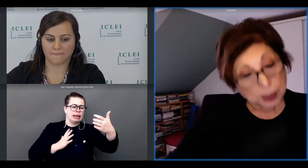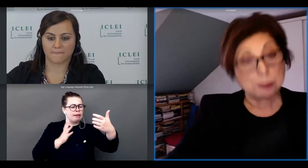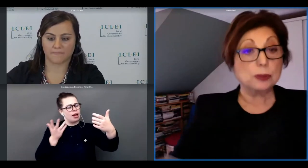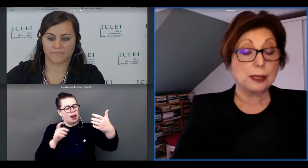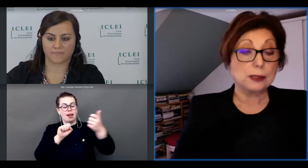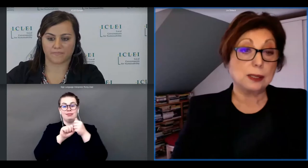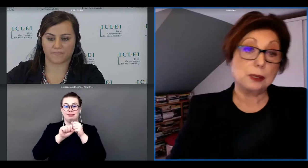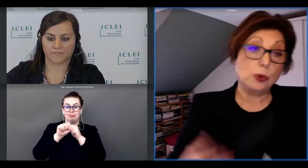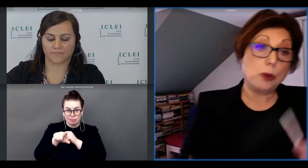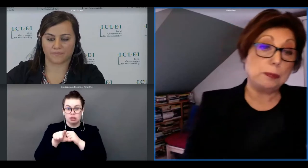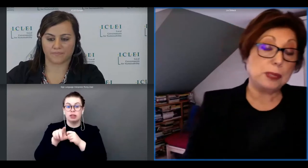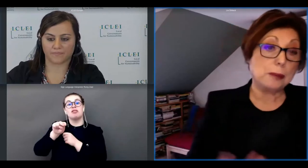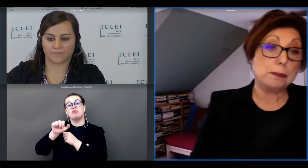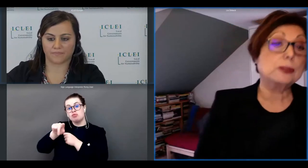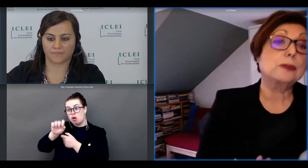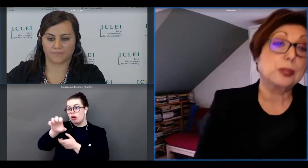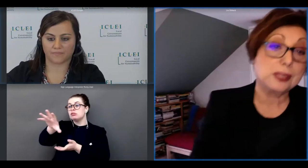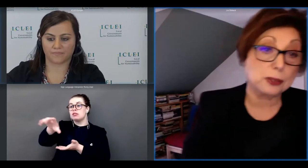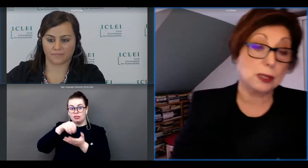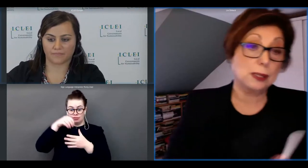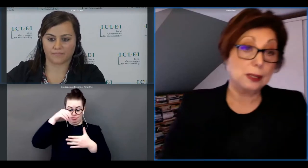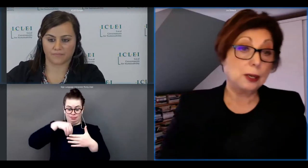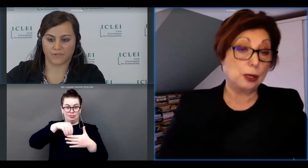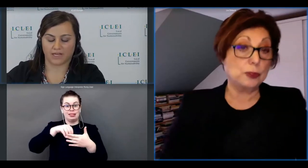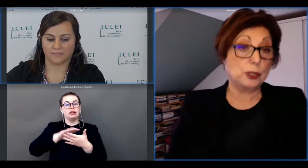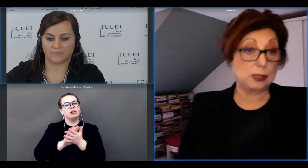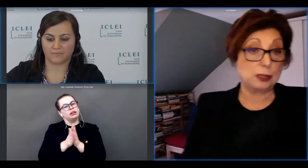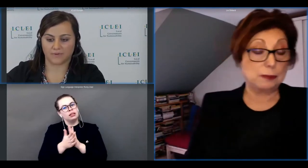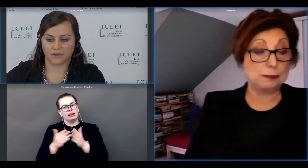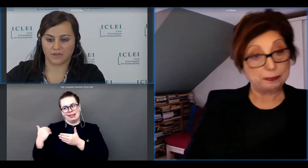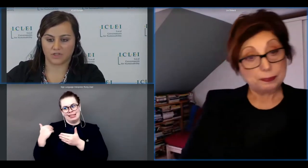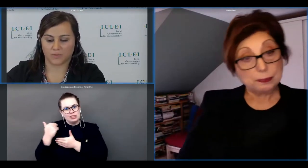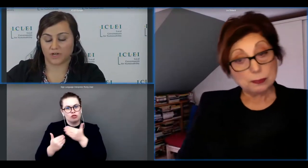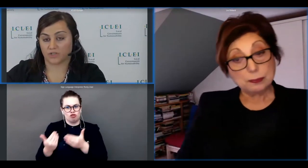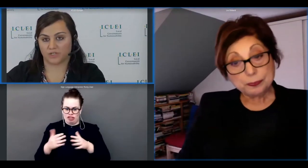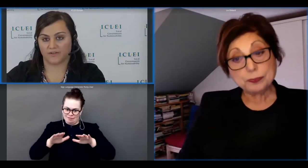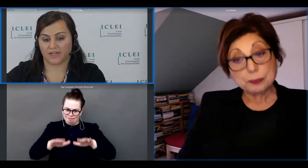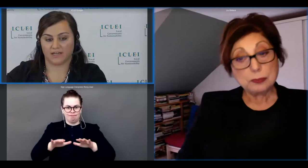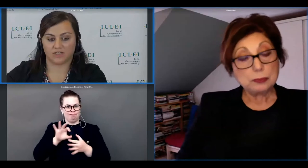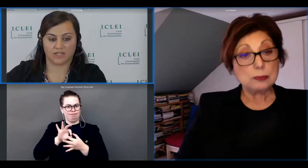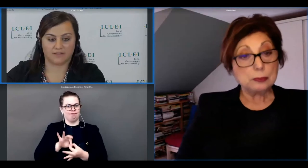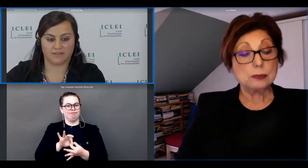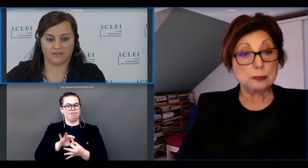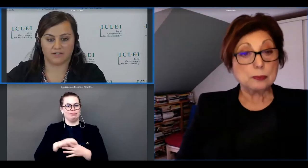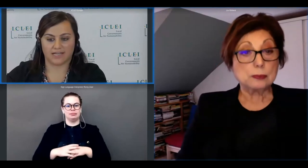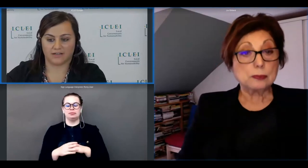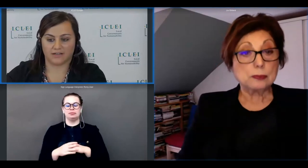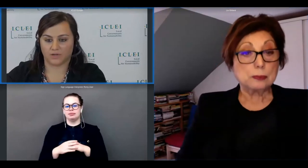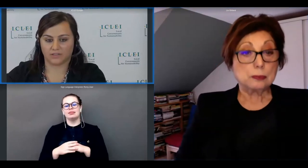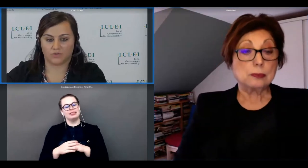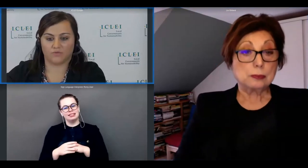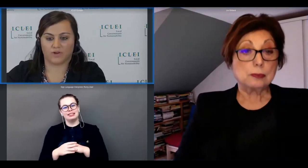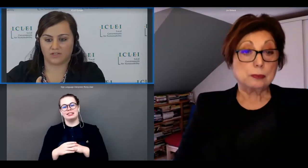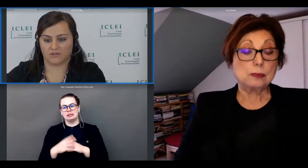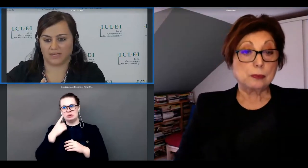all keep all that and they will all become part of the history so we're also observing a shift in the understanding of